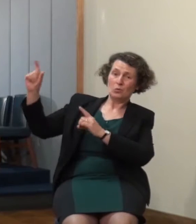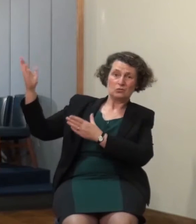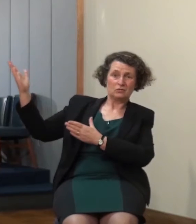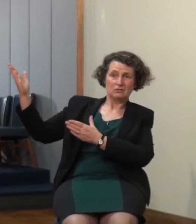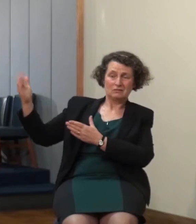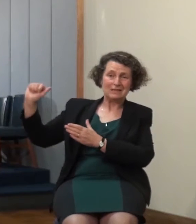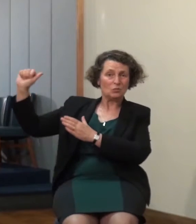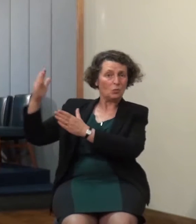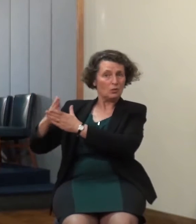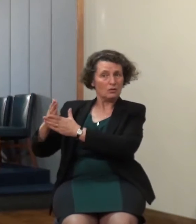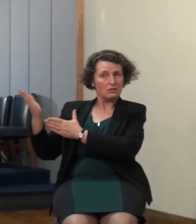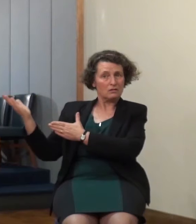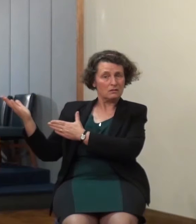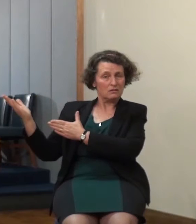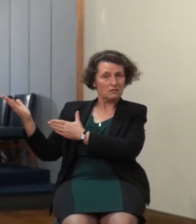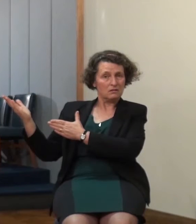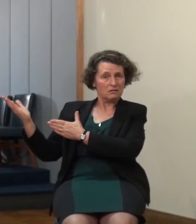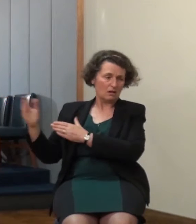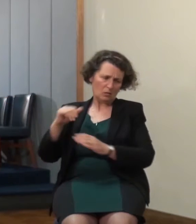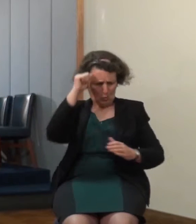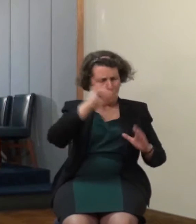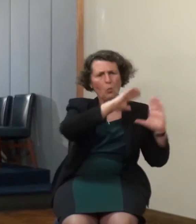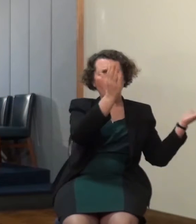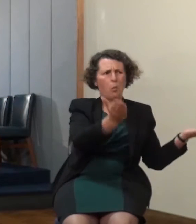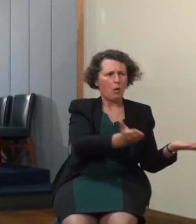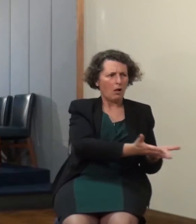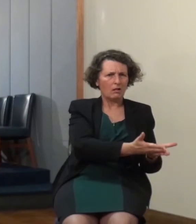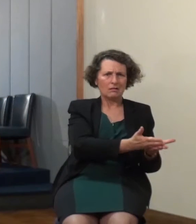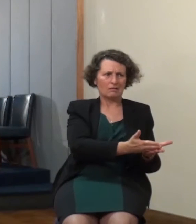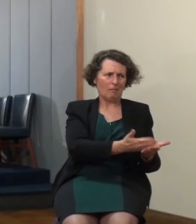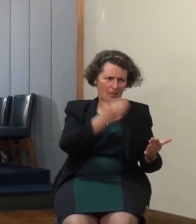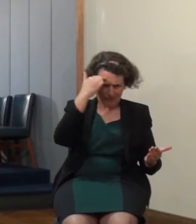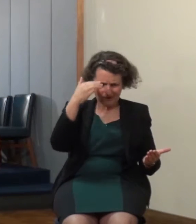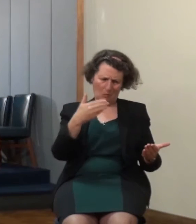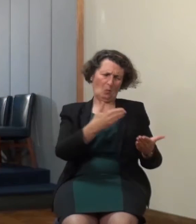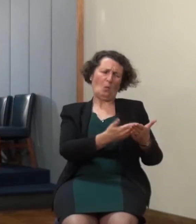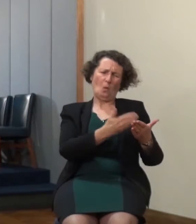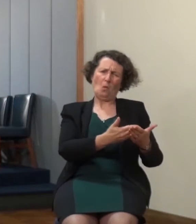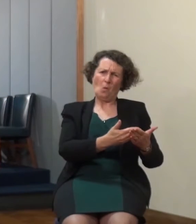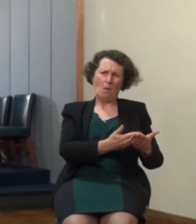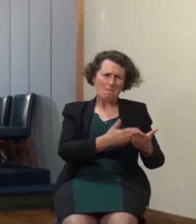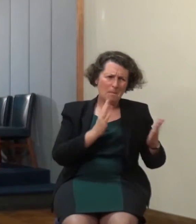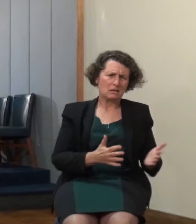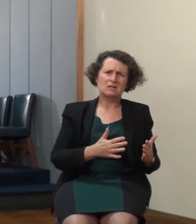world makes it to fracture your life so it is a vast thing the biggest place is going to be hired